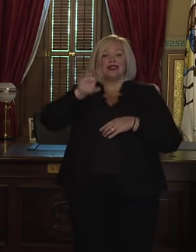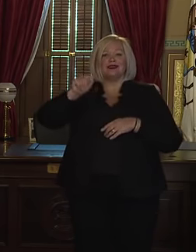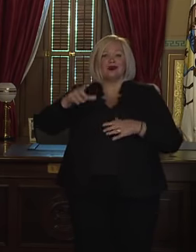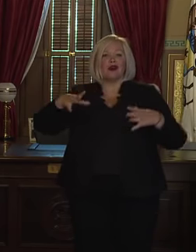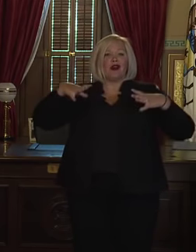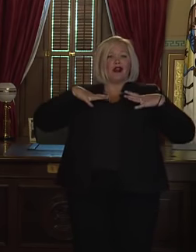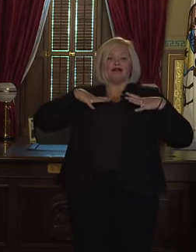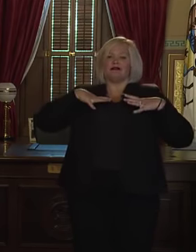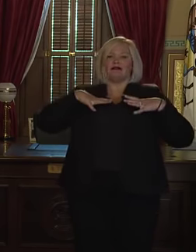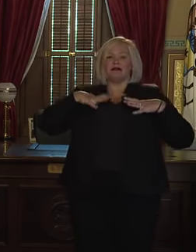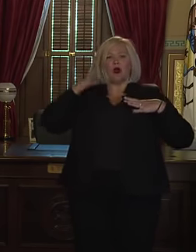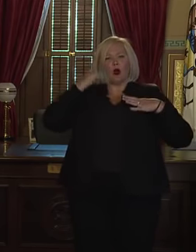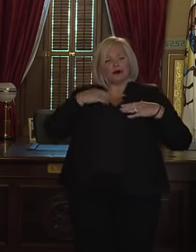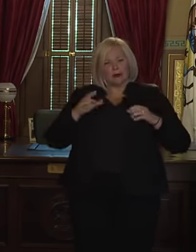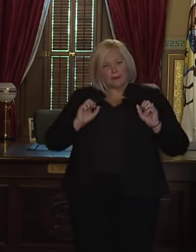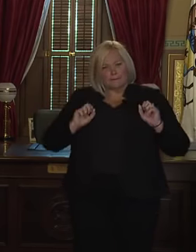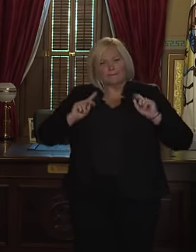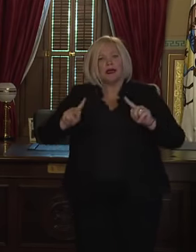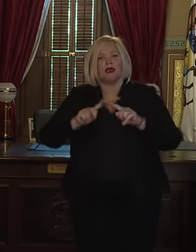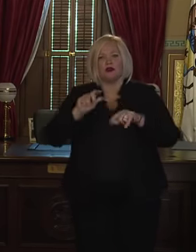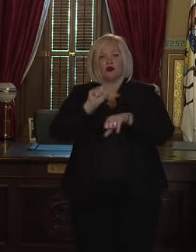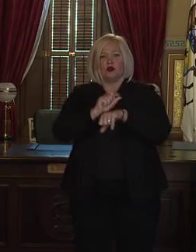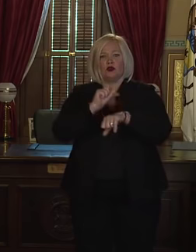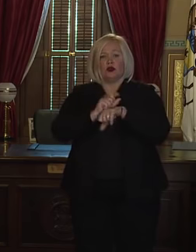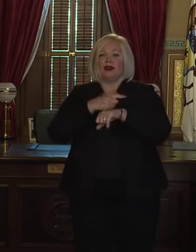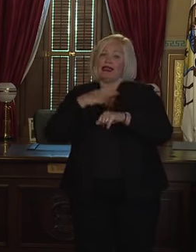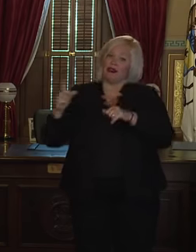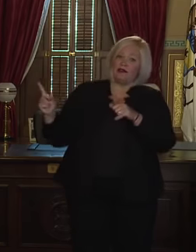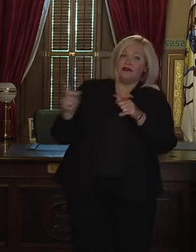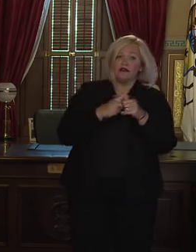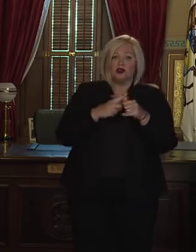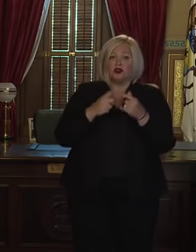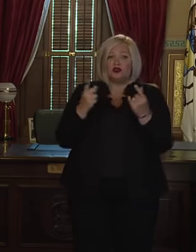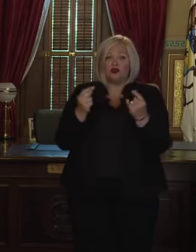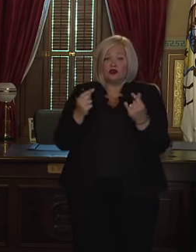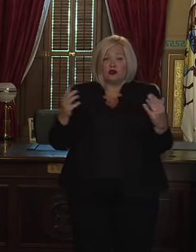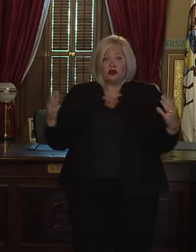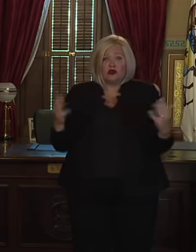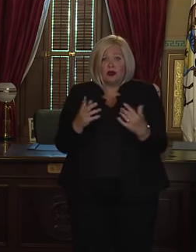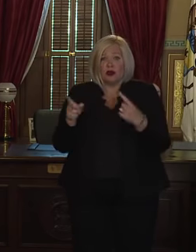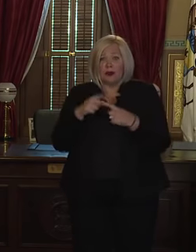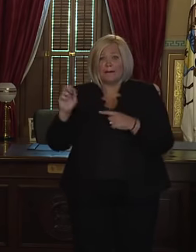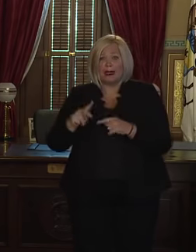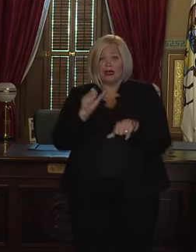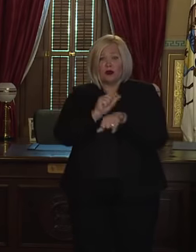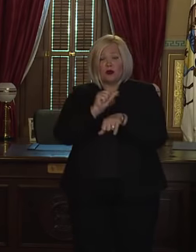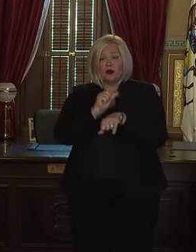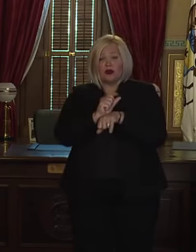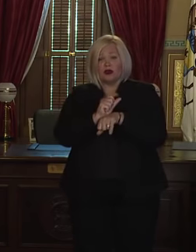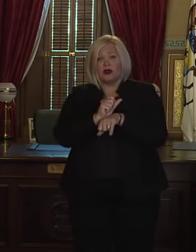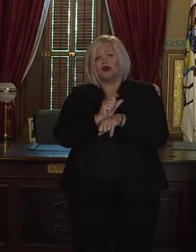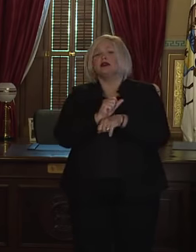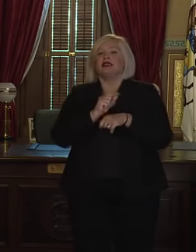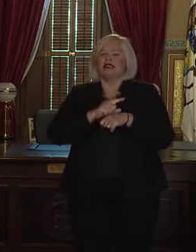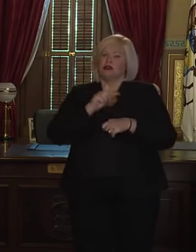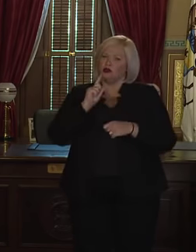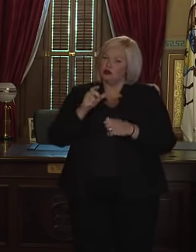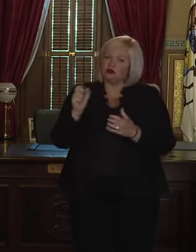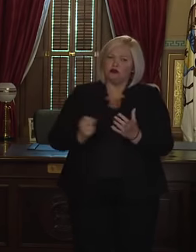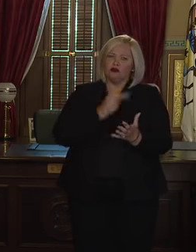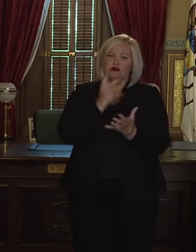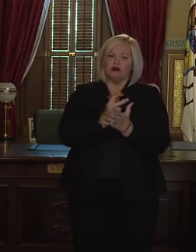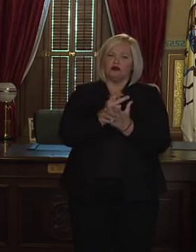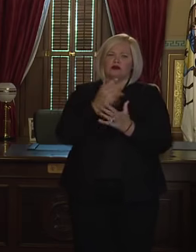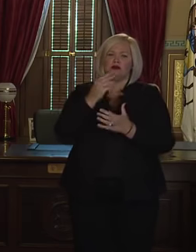back to work. And the first order of business that they should undertake when they return is to codify my executive